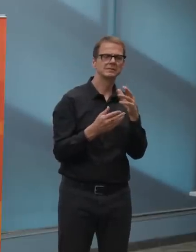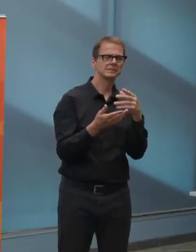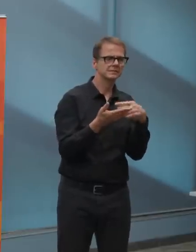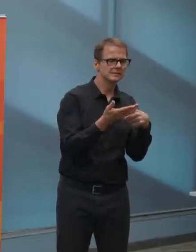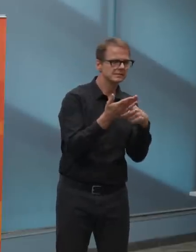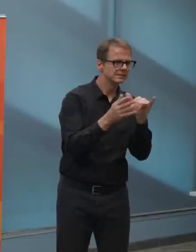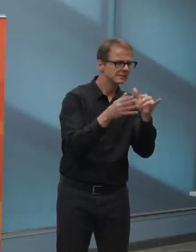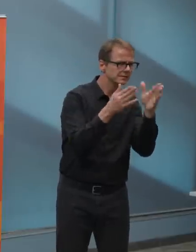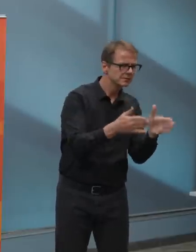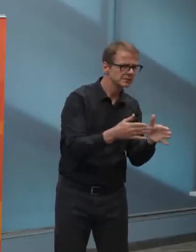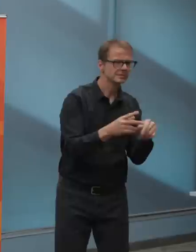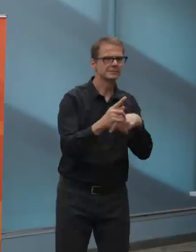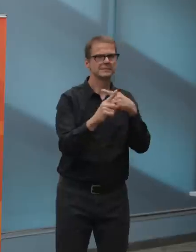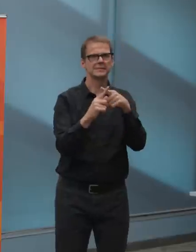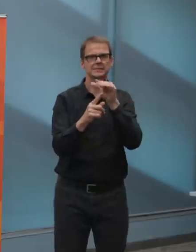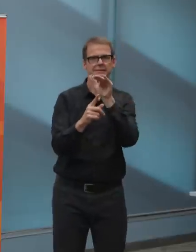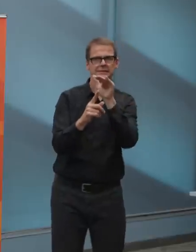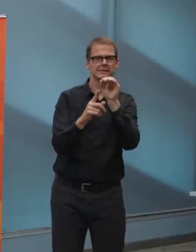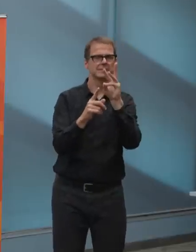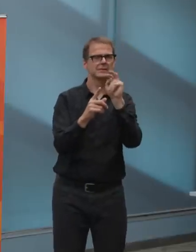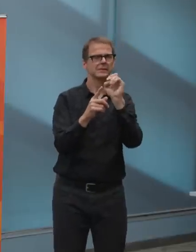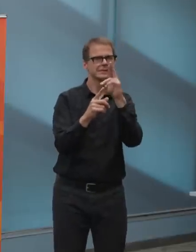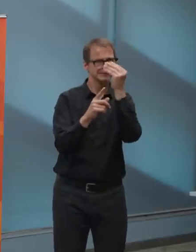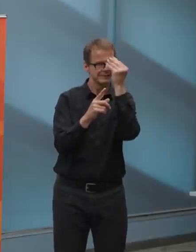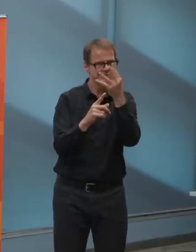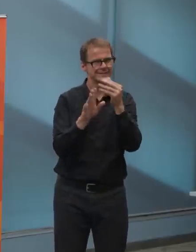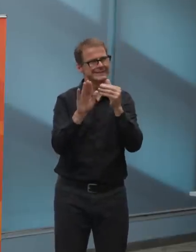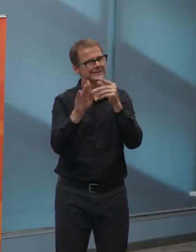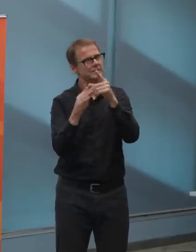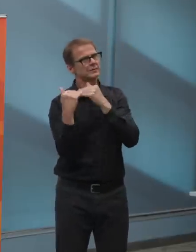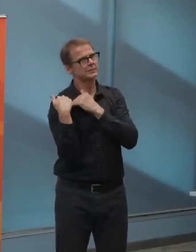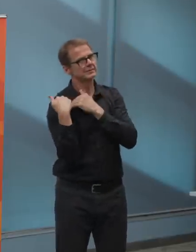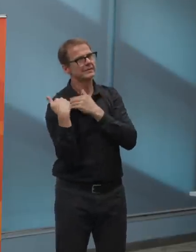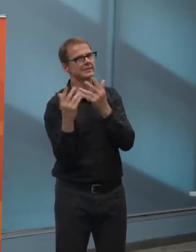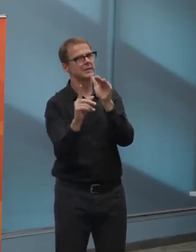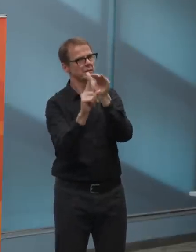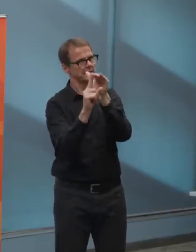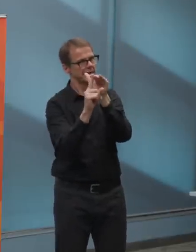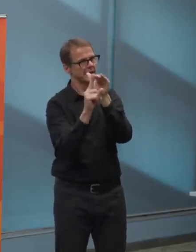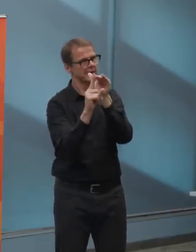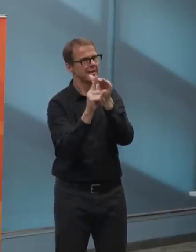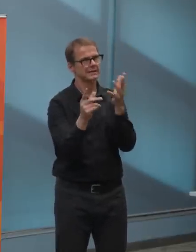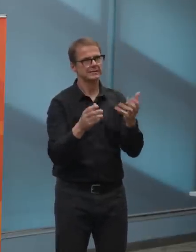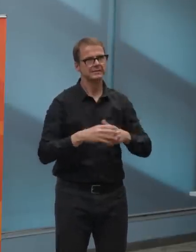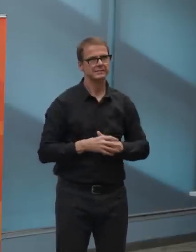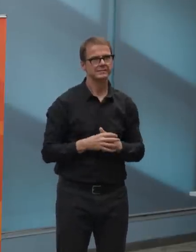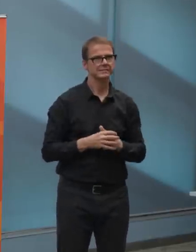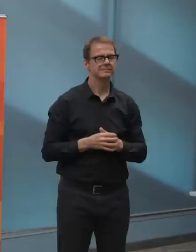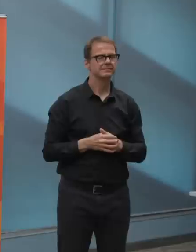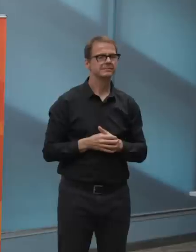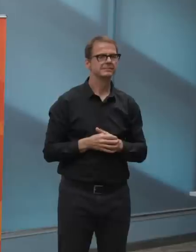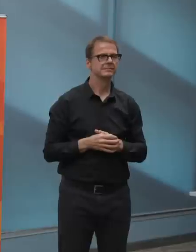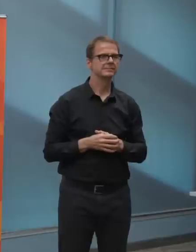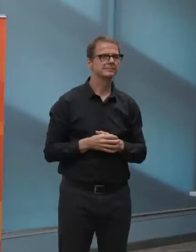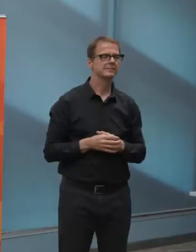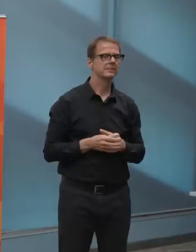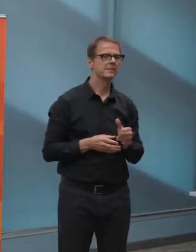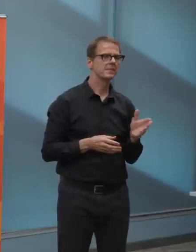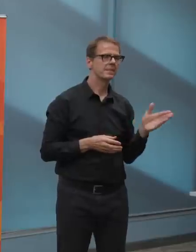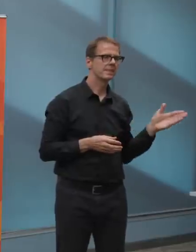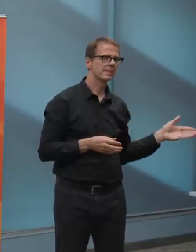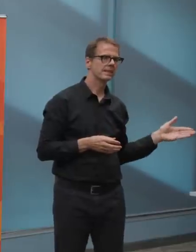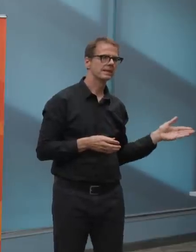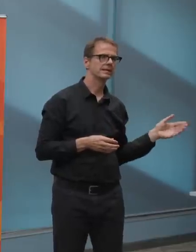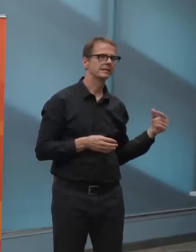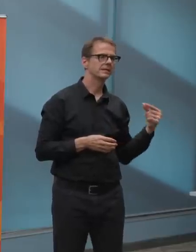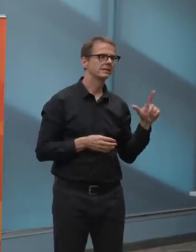ahead, please. uh, this is, uh, for Adam as well. And again, I could, I just, I need some clarification on, on the questions that Jeremy and Natasha